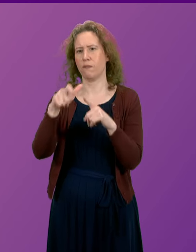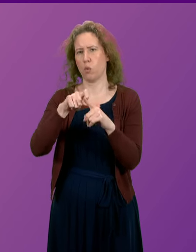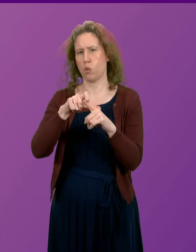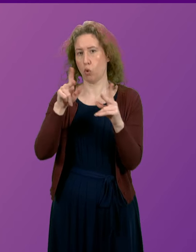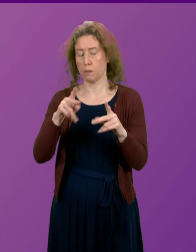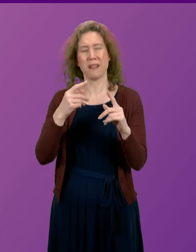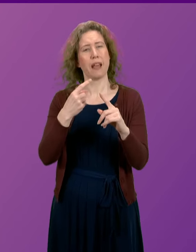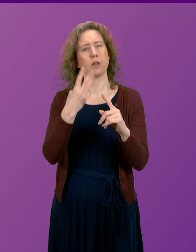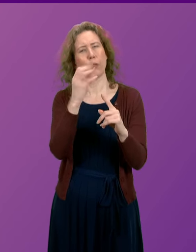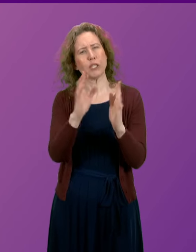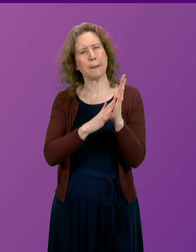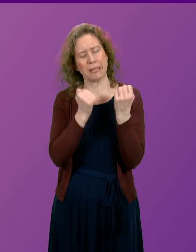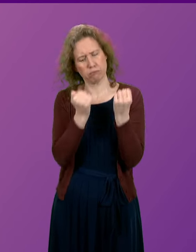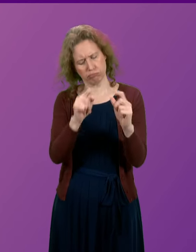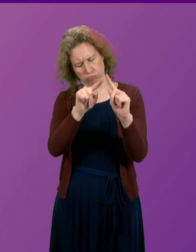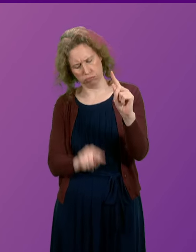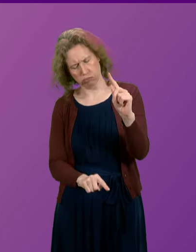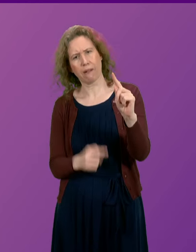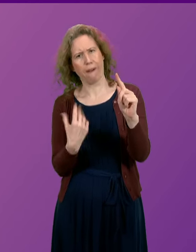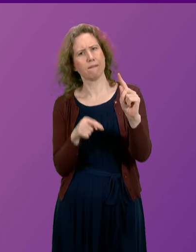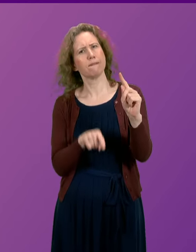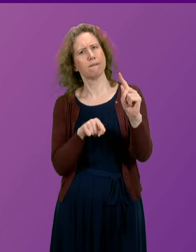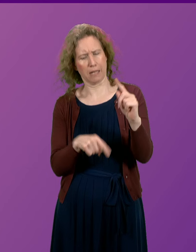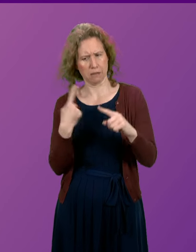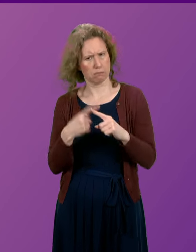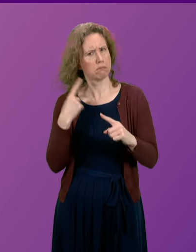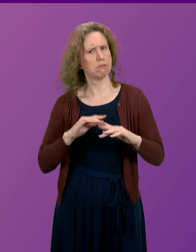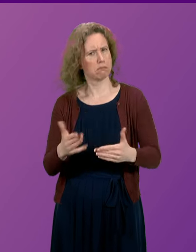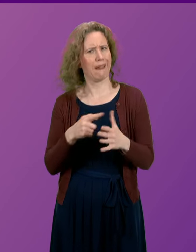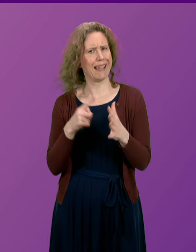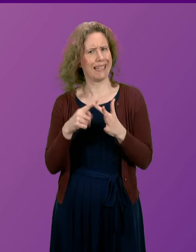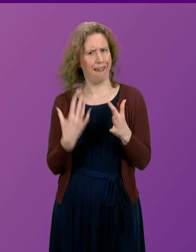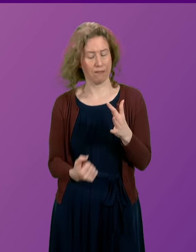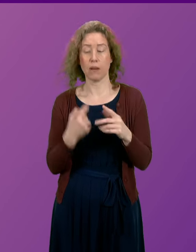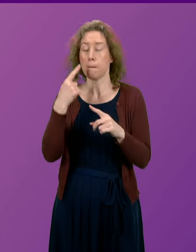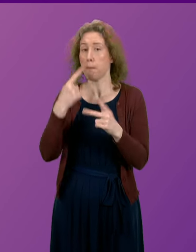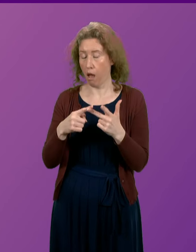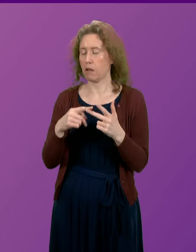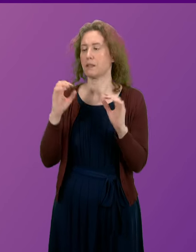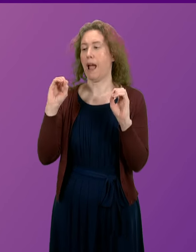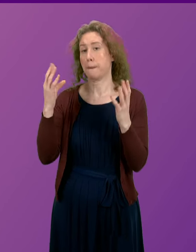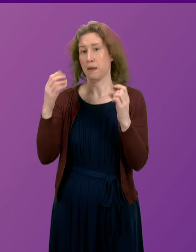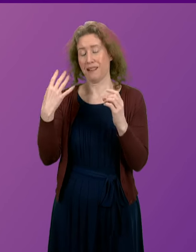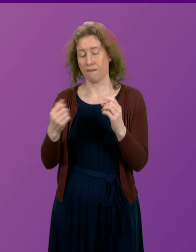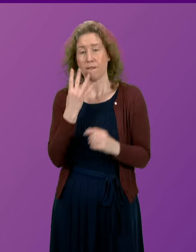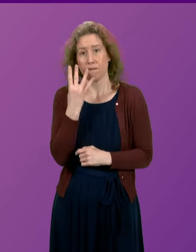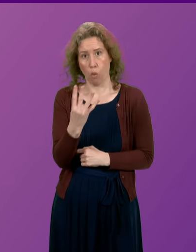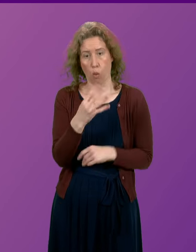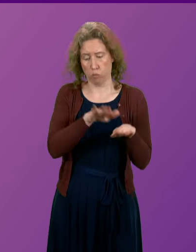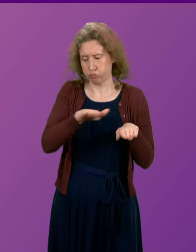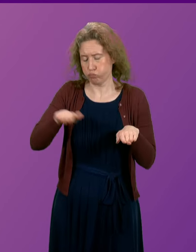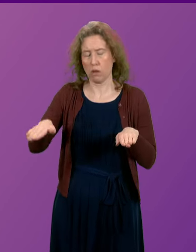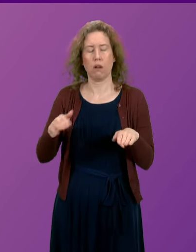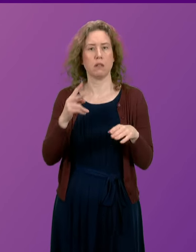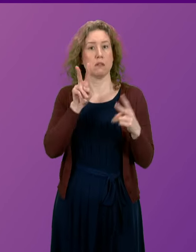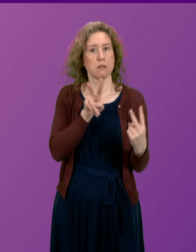of Portree, and in addition to that provision, the Scottish Ambulance Service has four double-crewed ambulances that cover